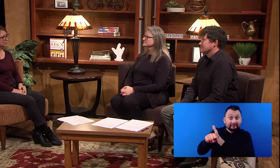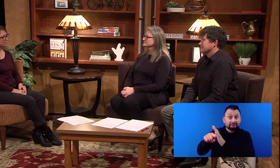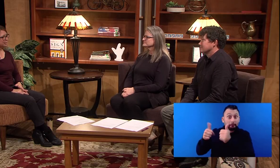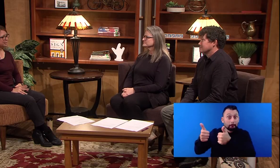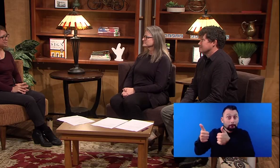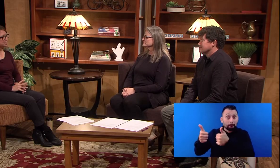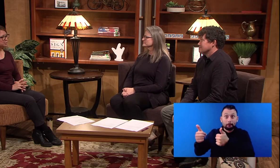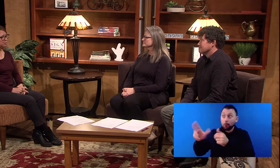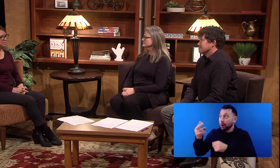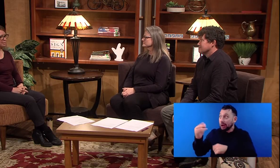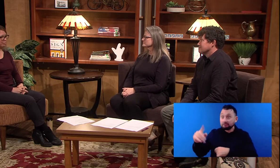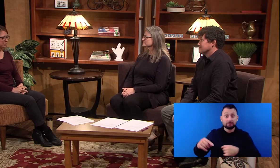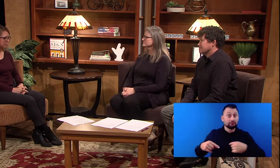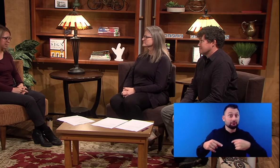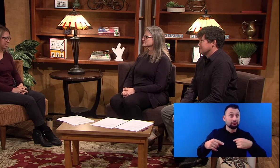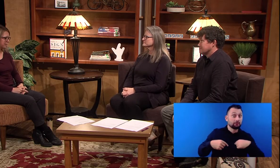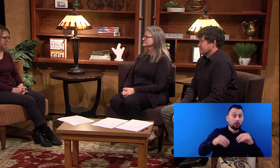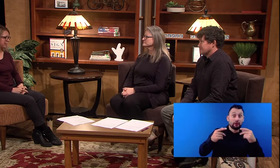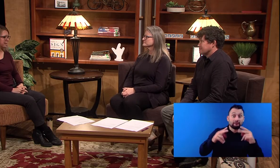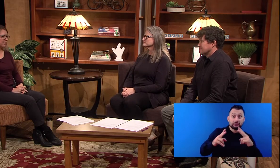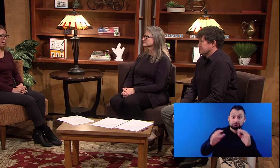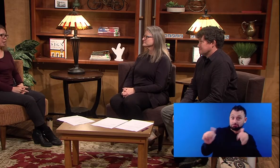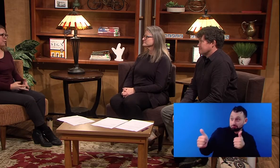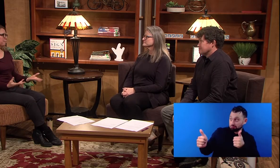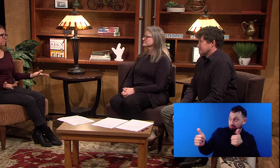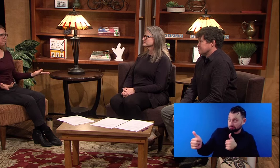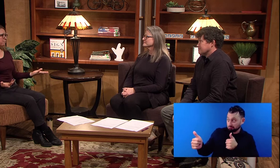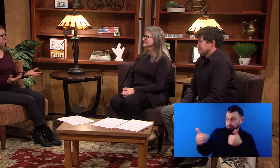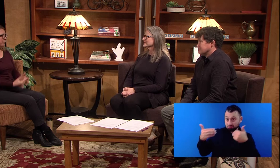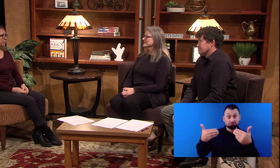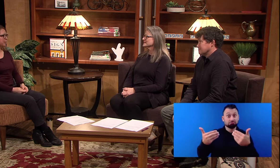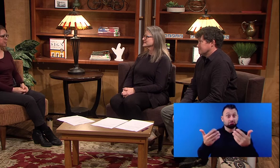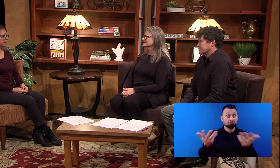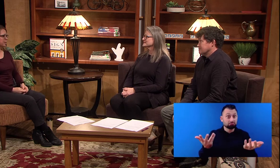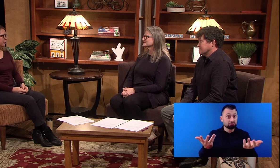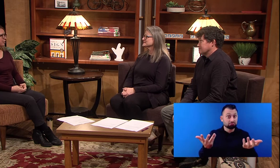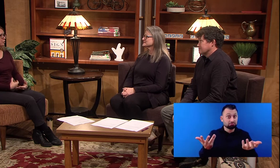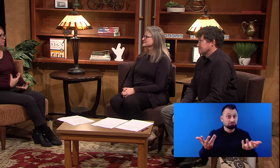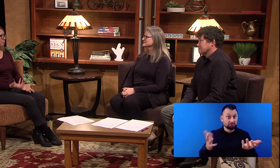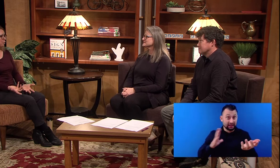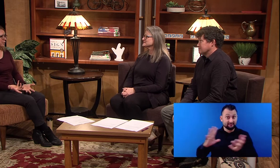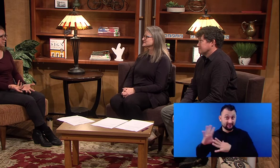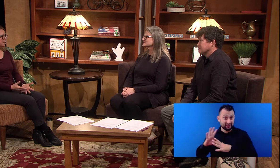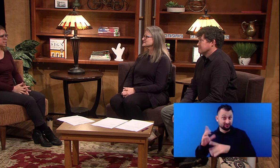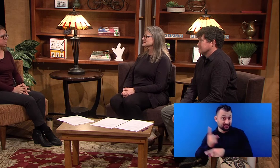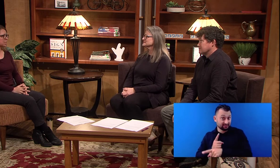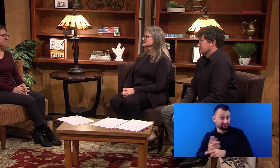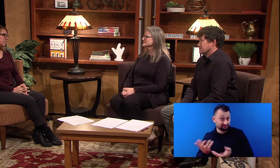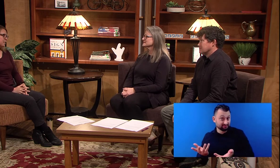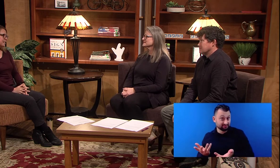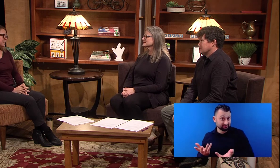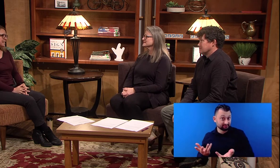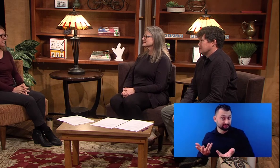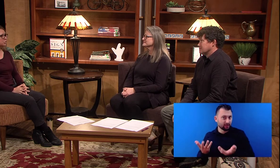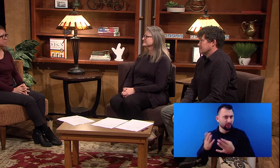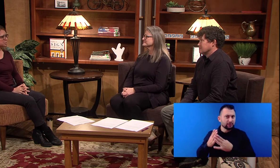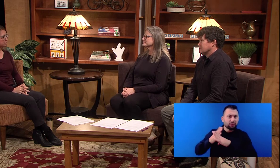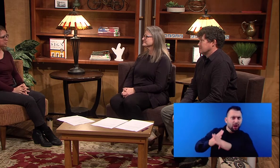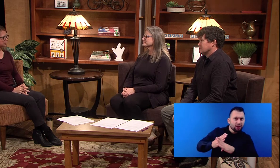Yeah. So we would definitely recommend that, um, both people that are going to be sexually active get tested just to know what their